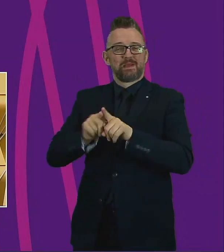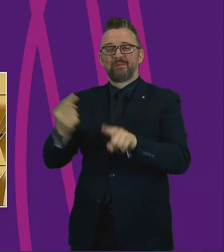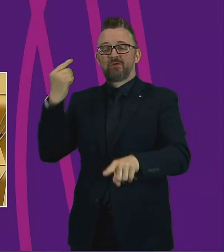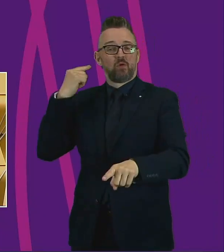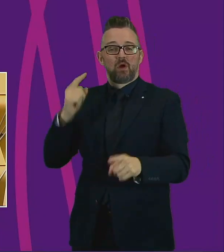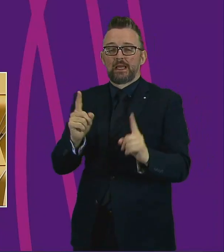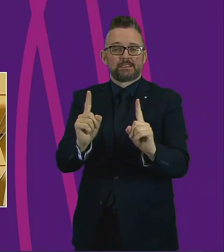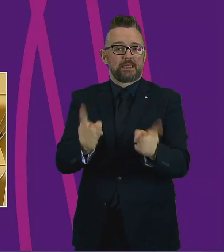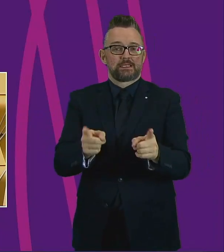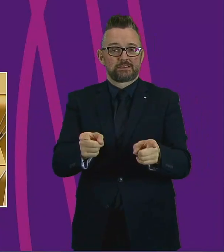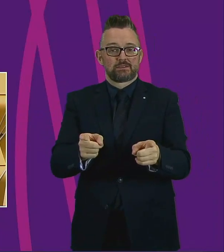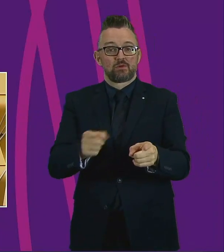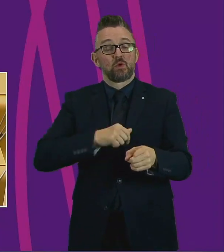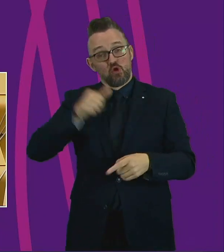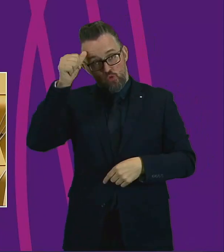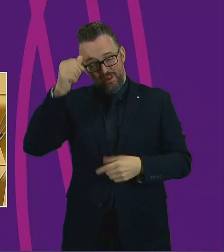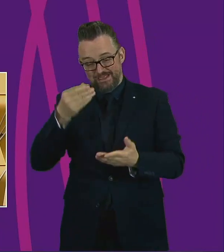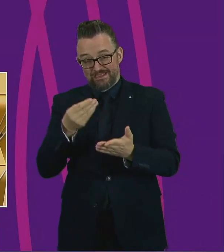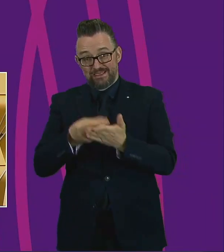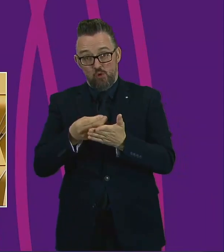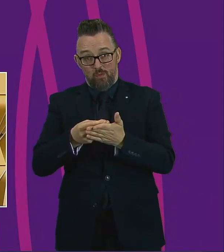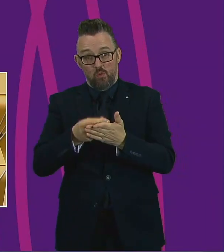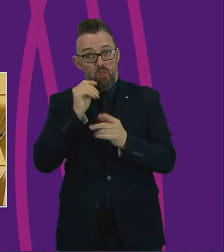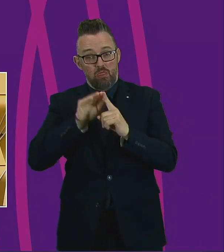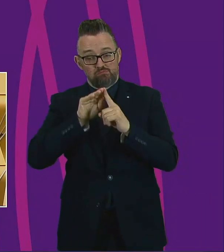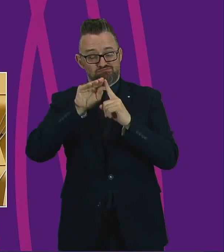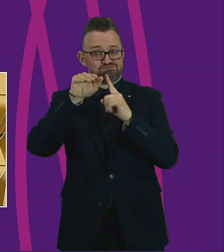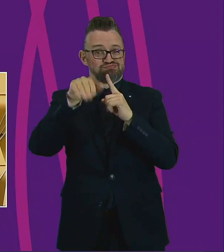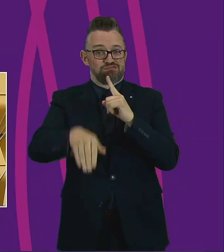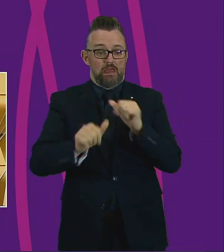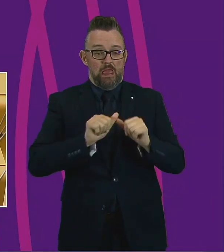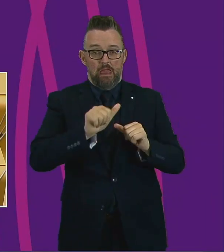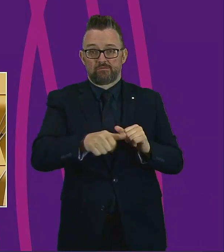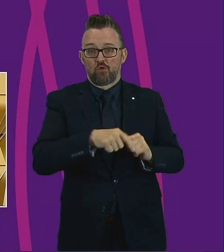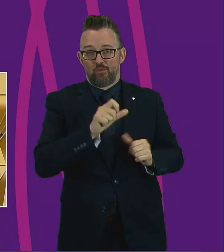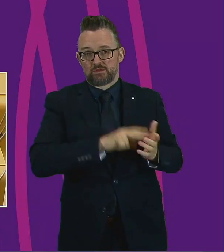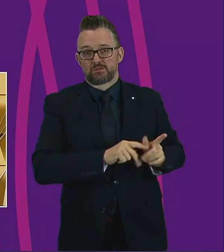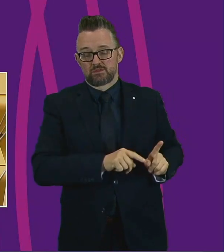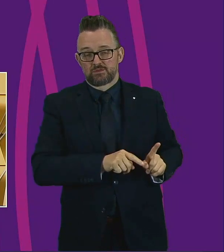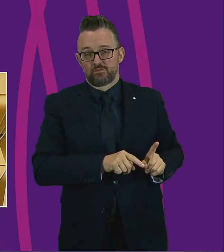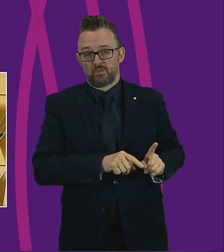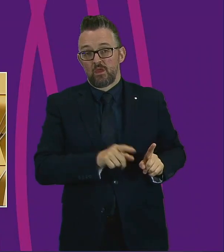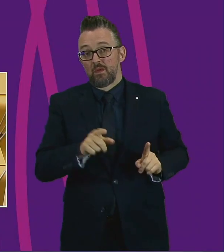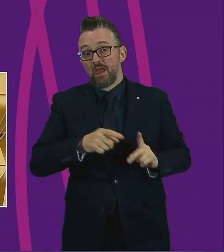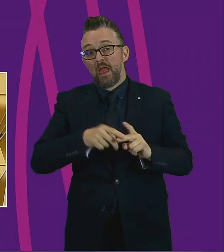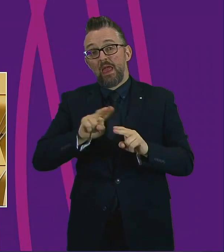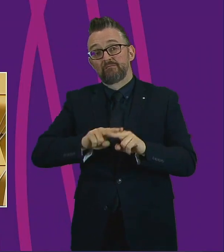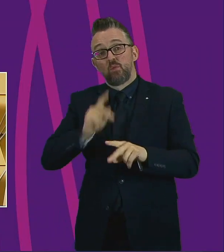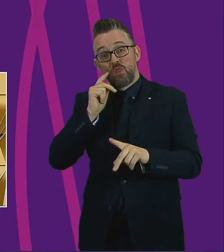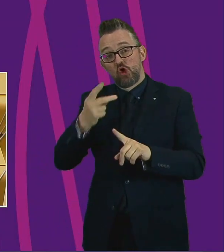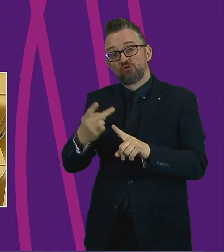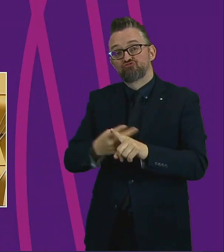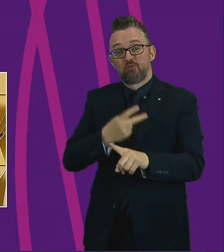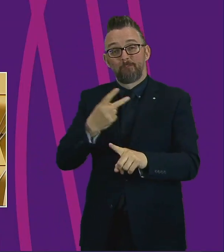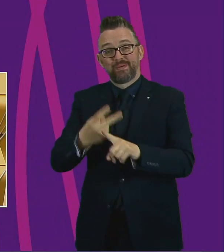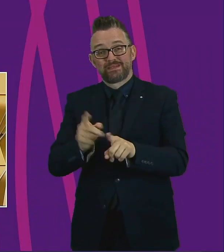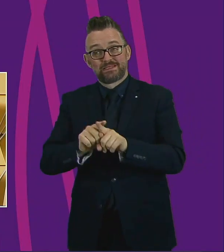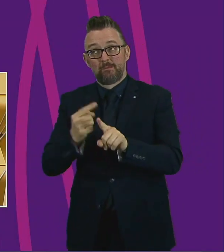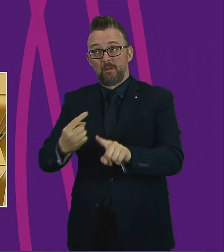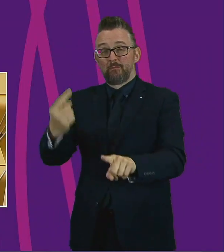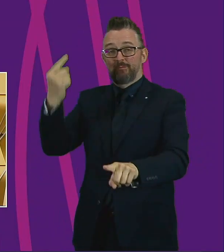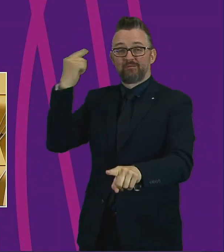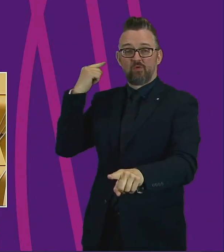that we're to have an economic downturn through this pandemic and then after this pandemic. But if we have a repeat of the failed ideologies of the past,